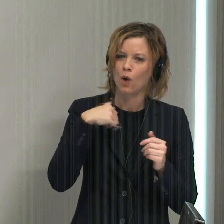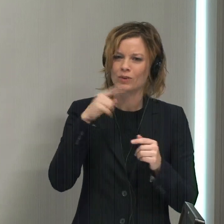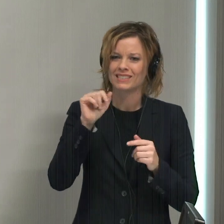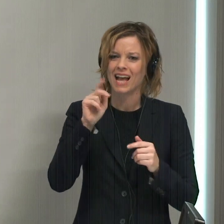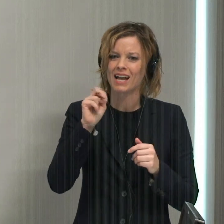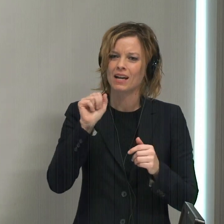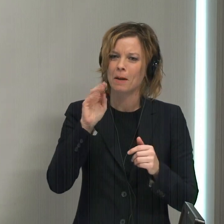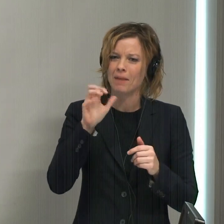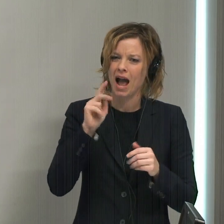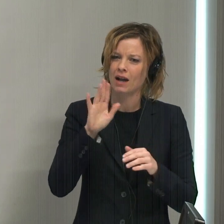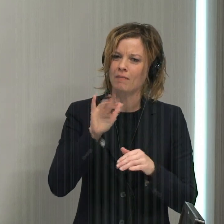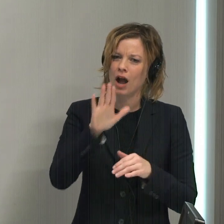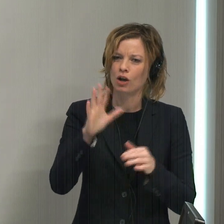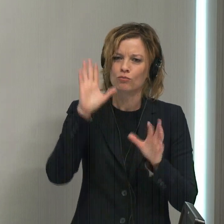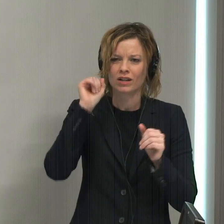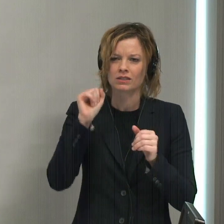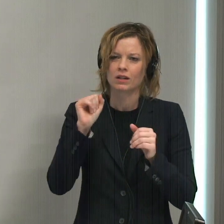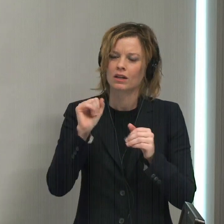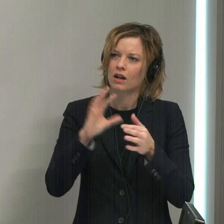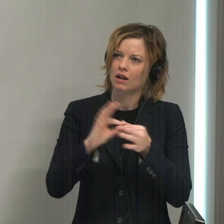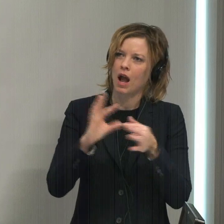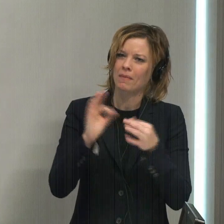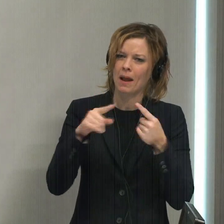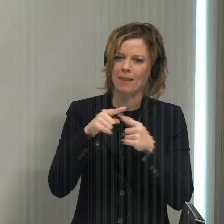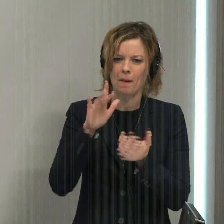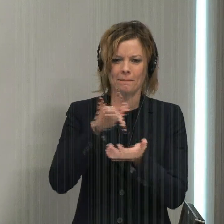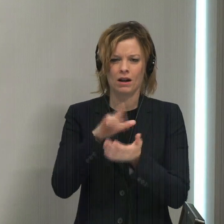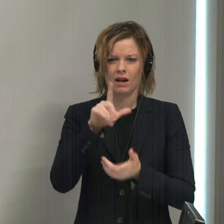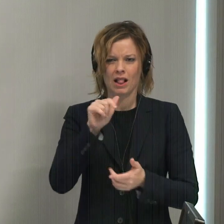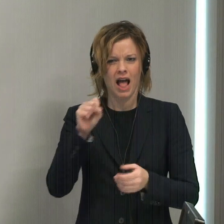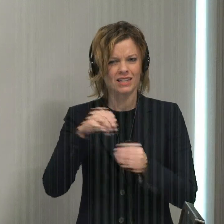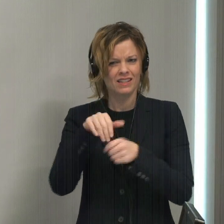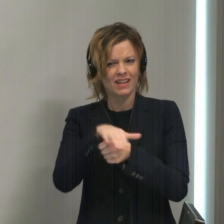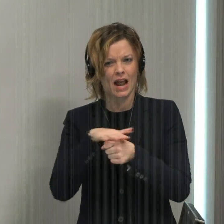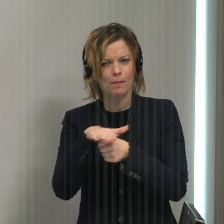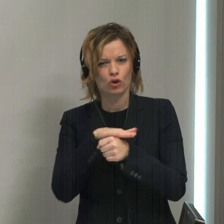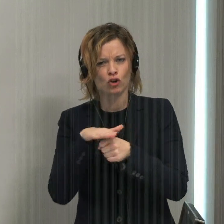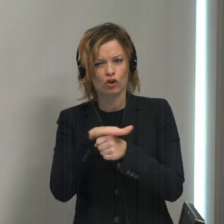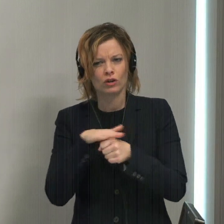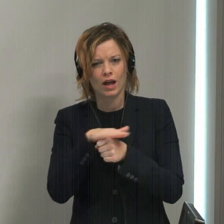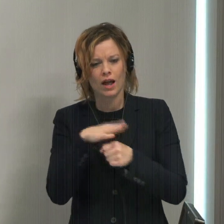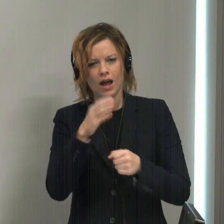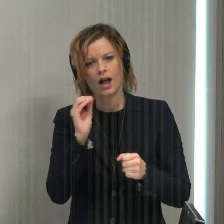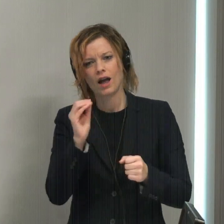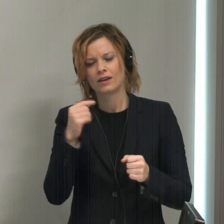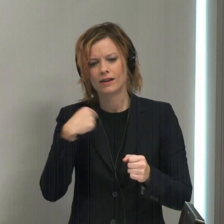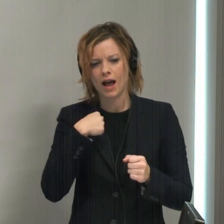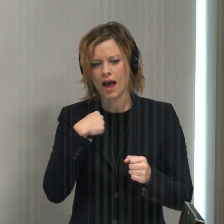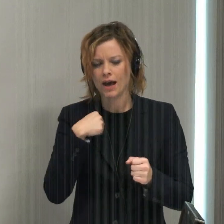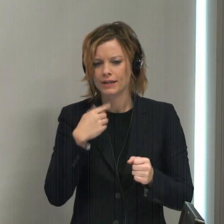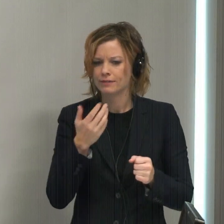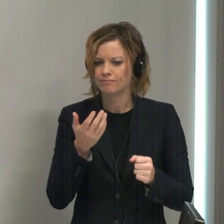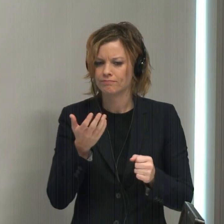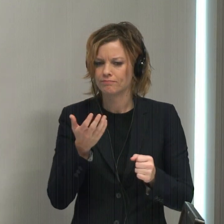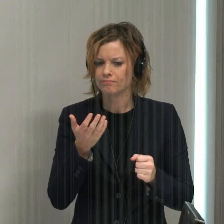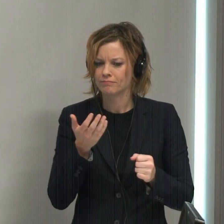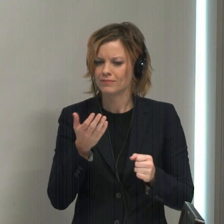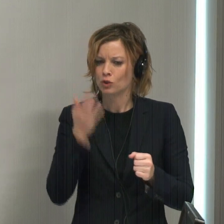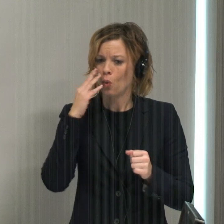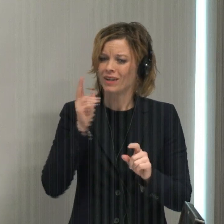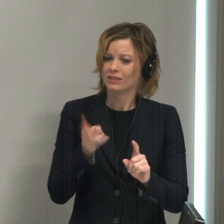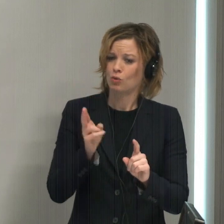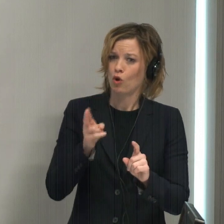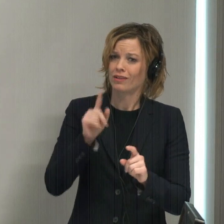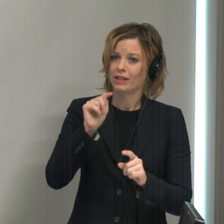Cordano's comment of middle class in the neighborhood. Yes. And I just, historically,